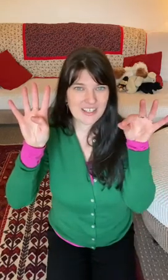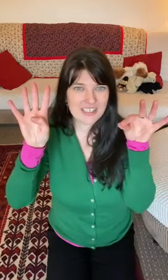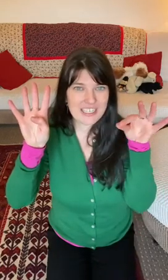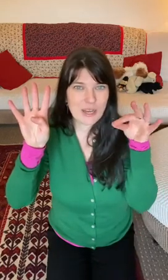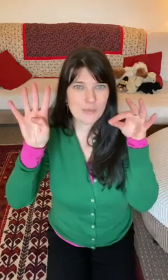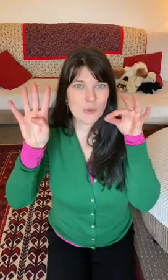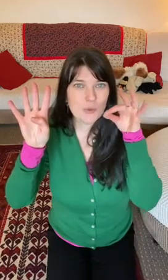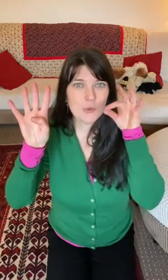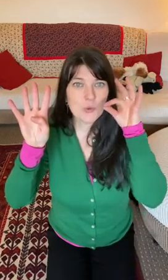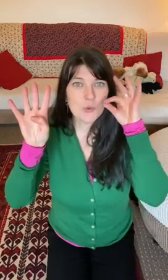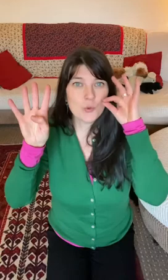tea cup?